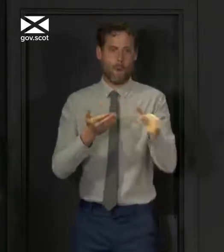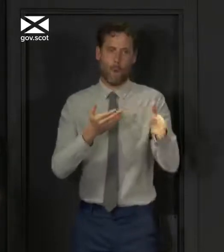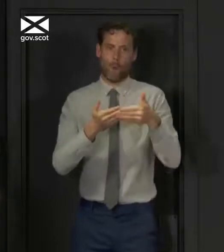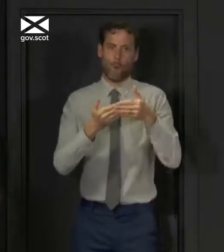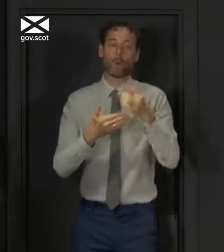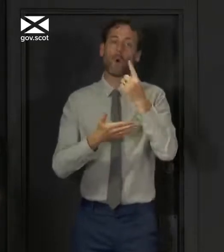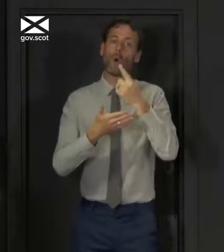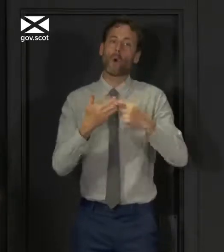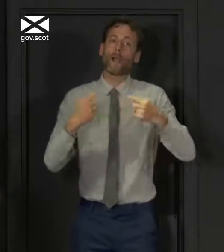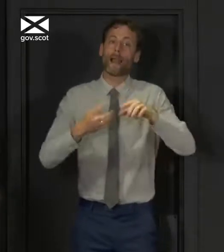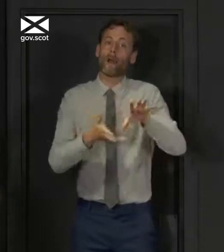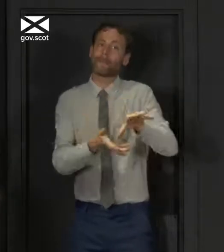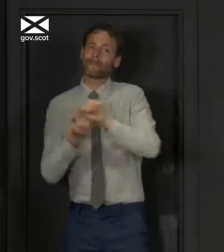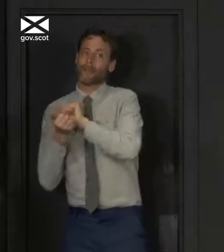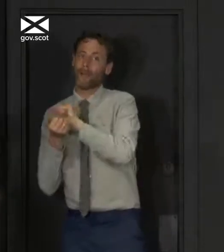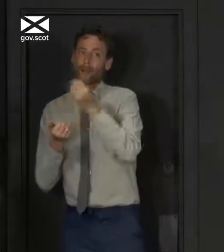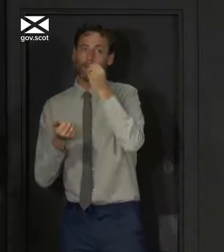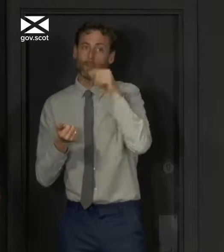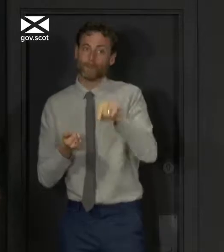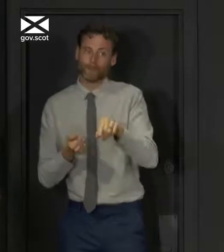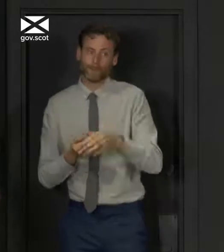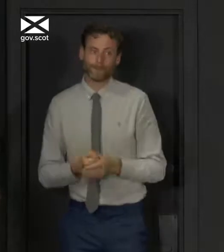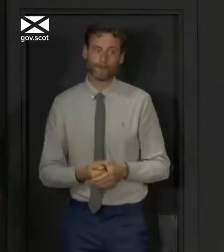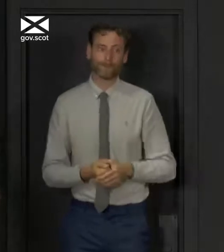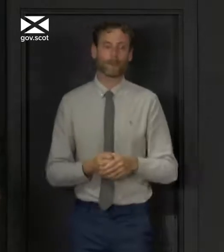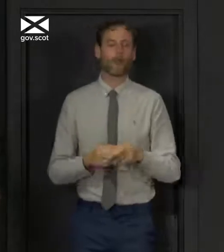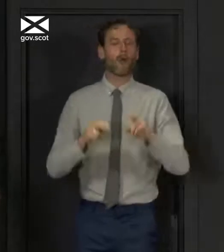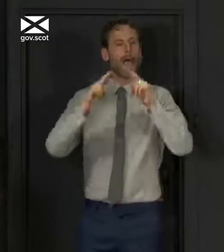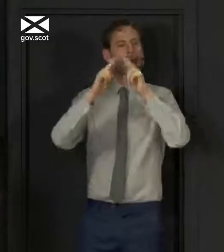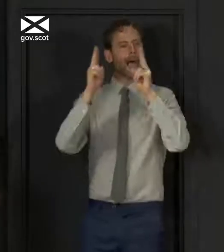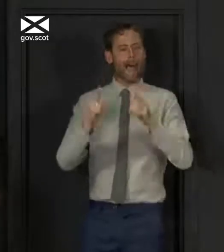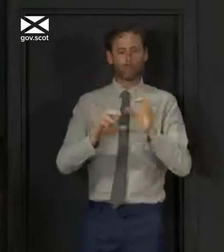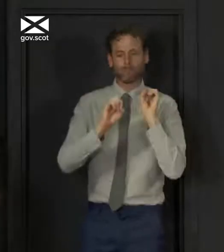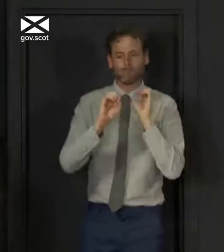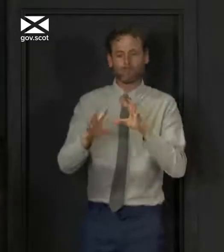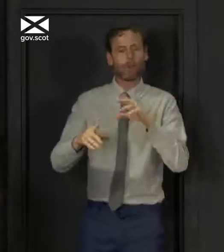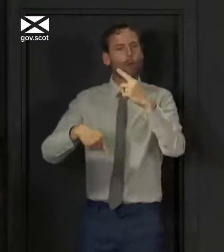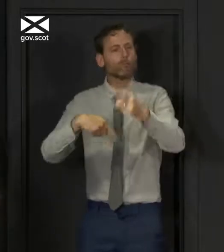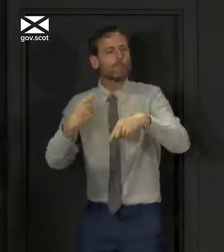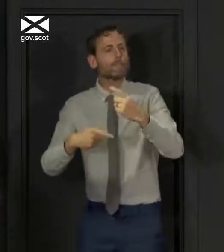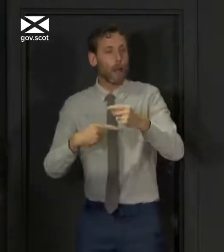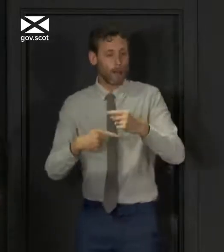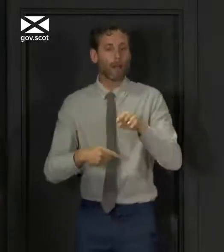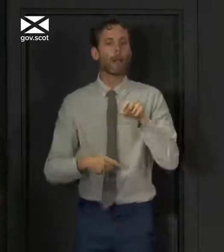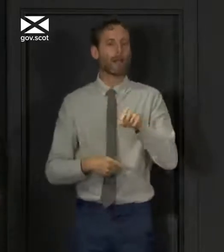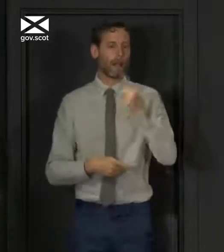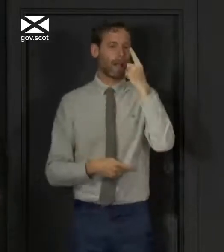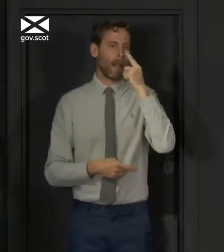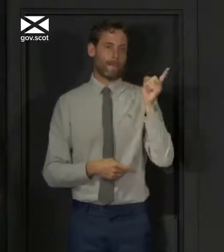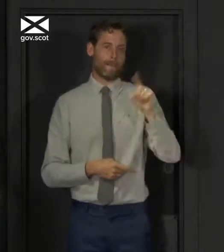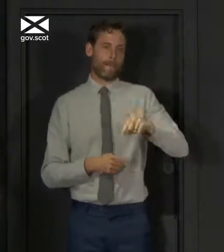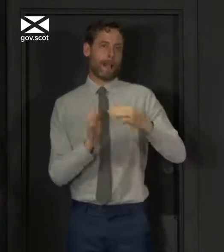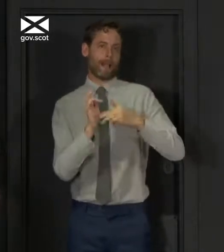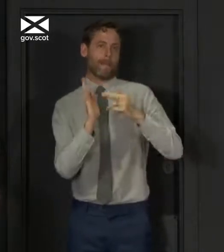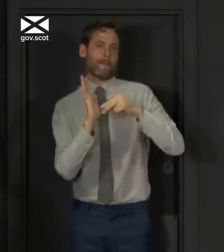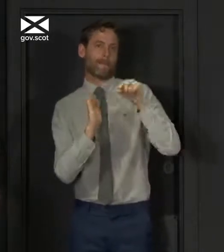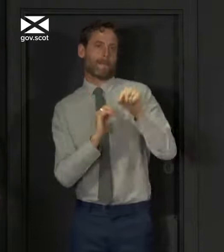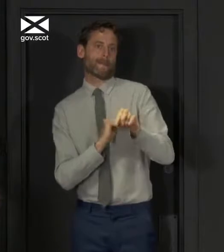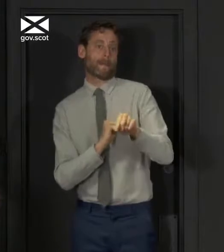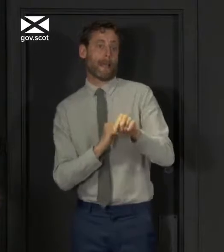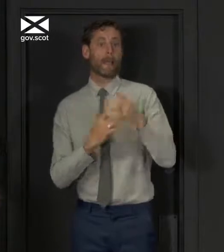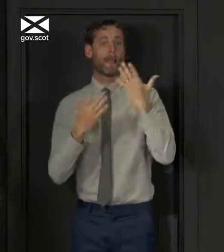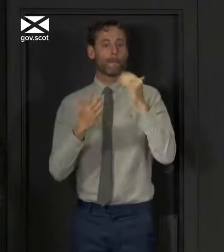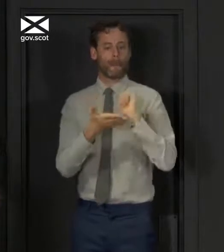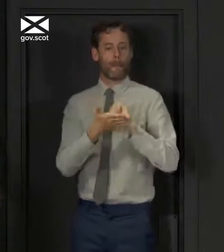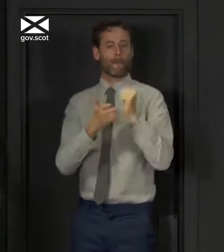closed at this stage. Household waste recycling centres can reopen from Monday and guidance on this was